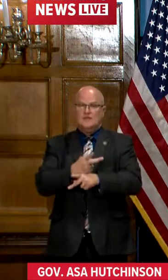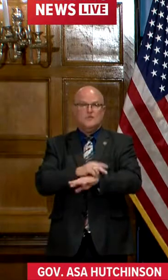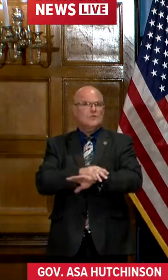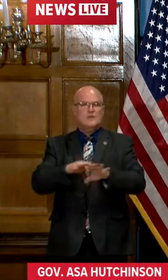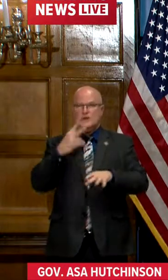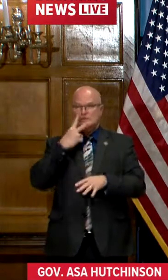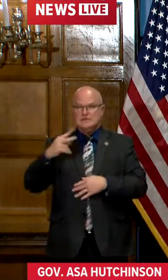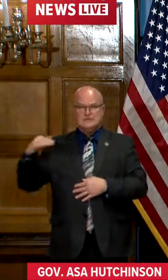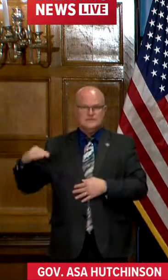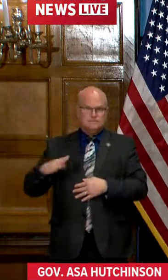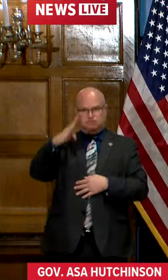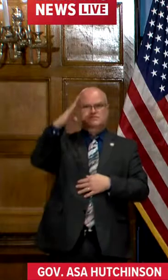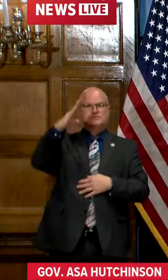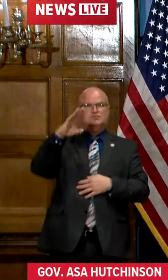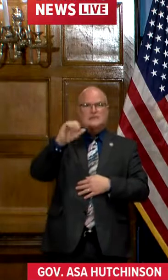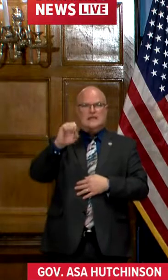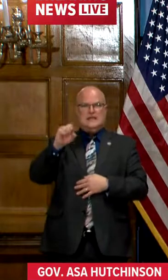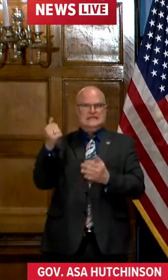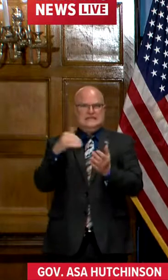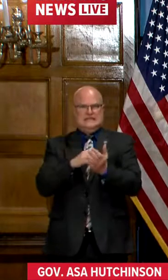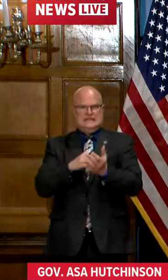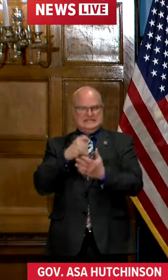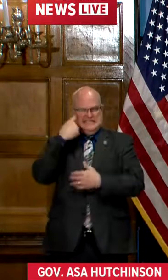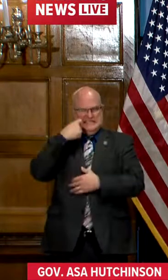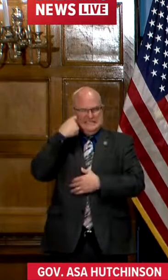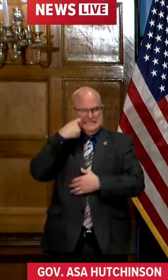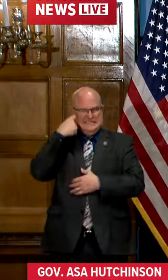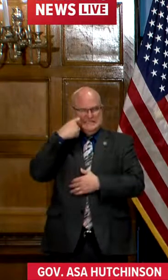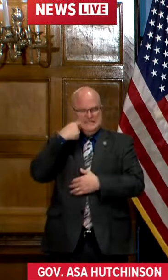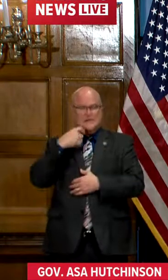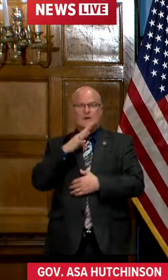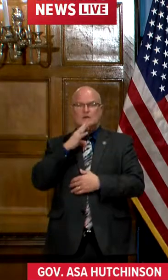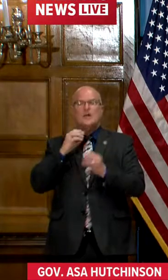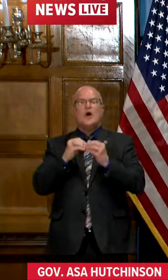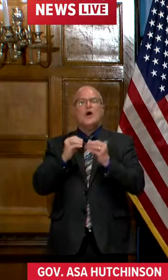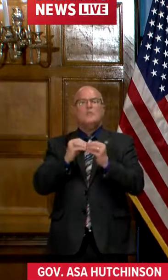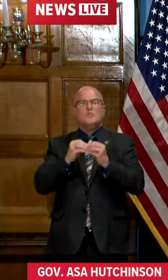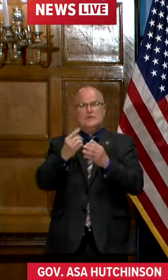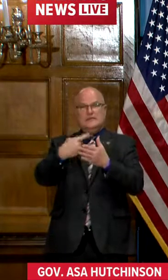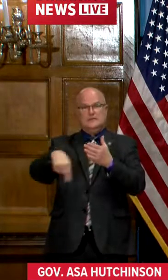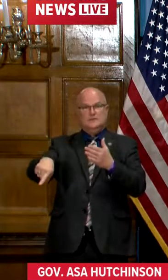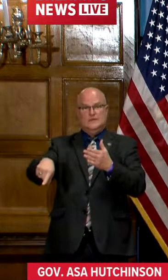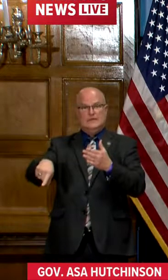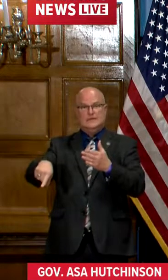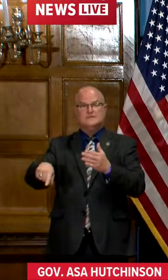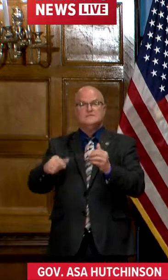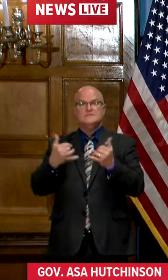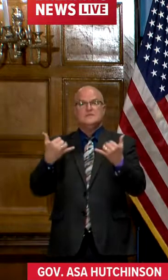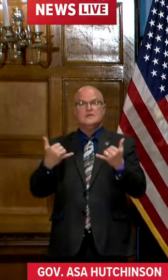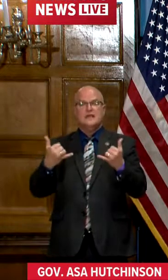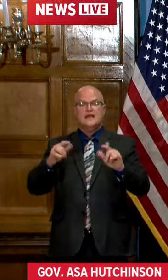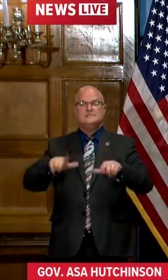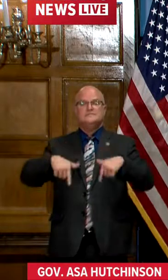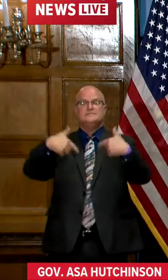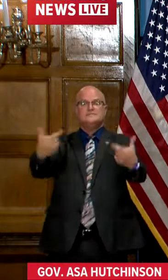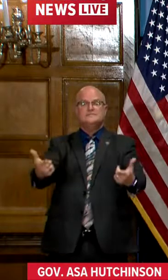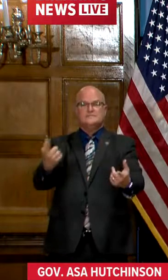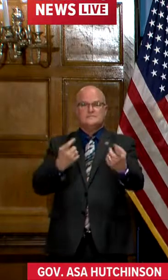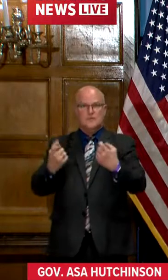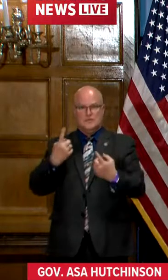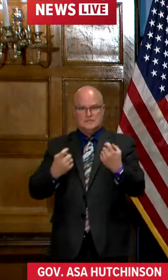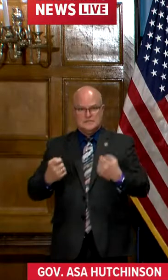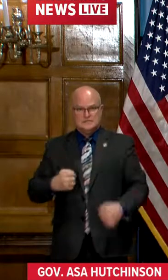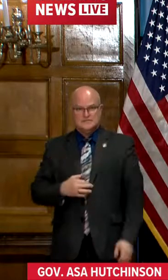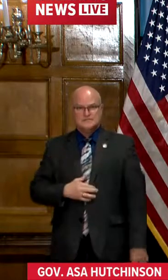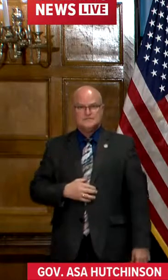don't see the spike in cases that we've seen previously we'll talk more about that next week and with that uh we'll turn to open for questions